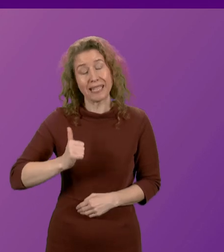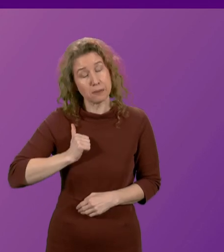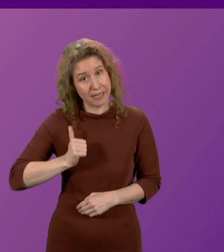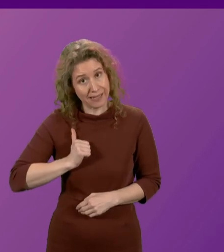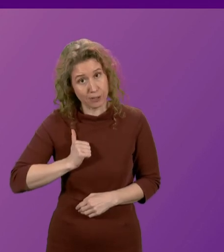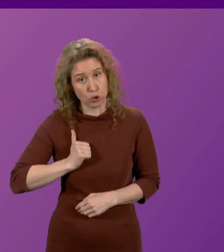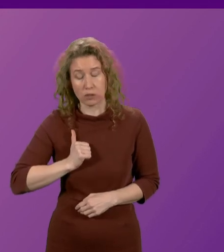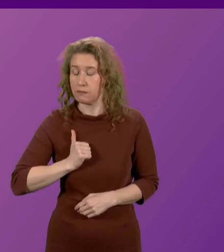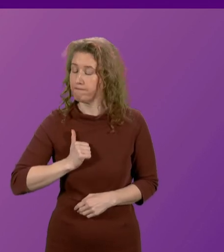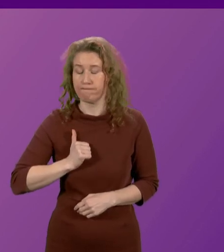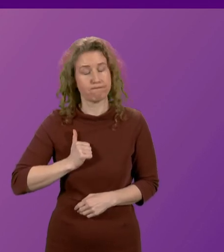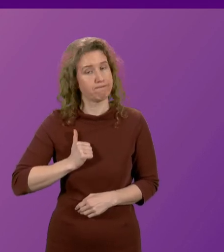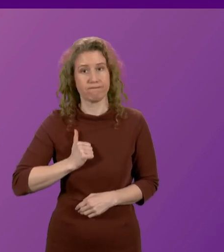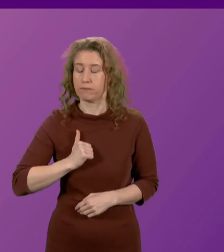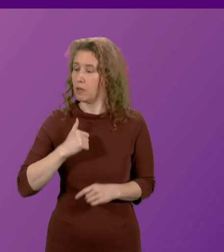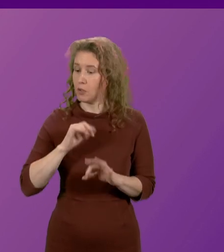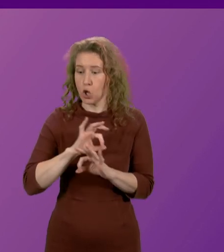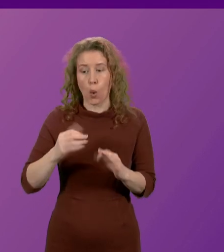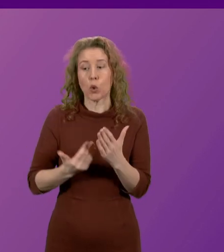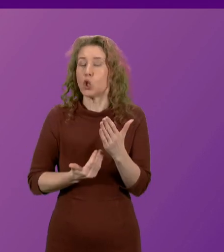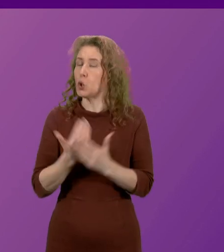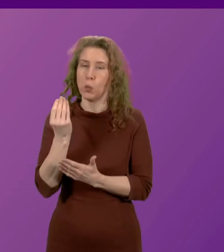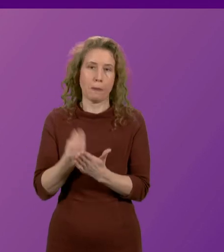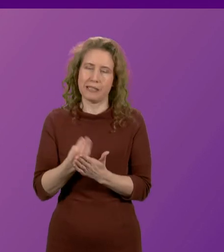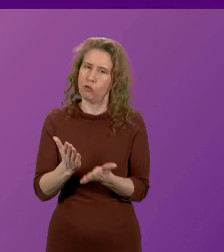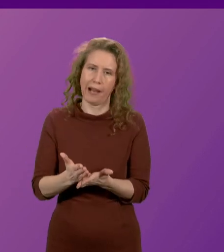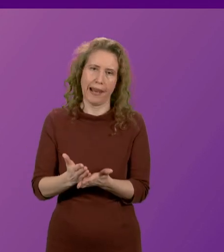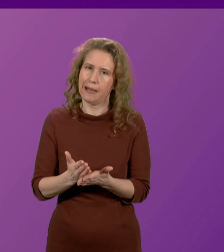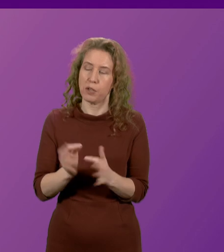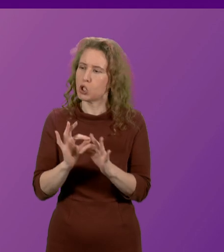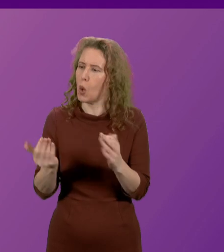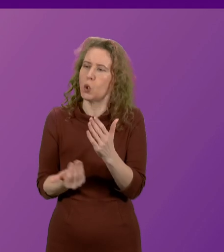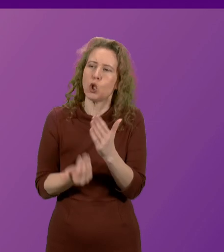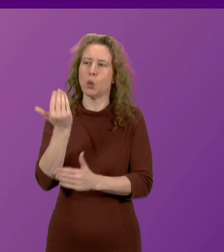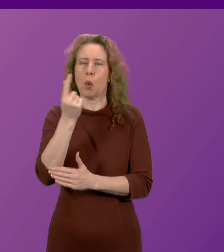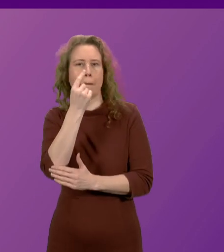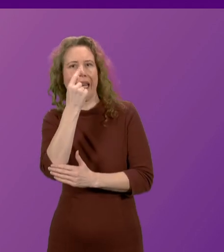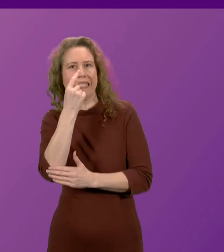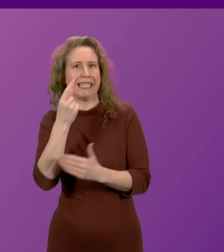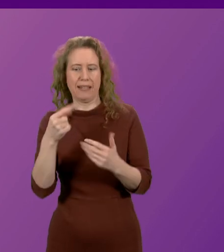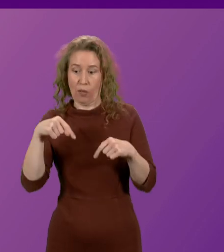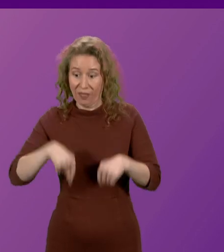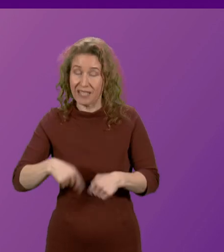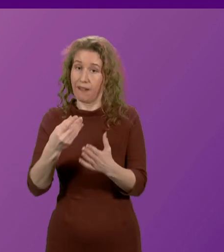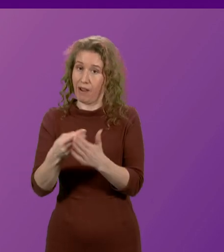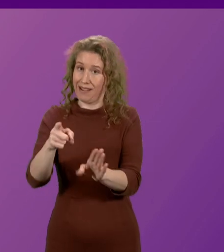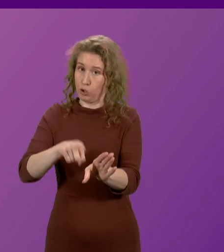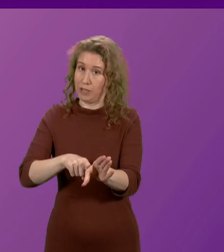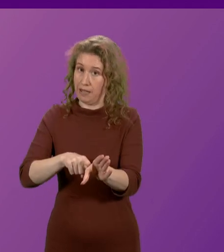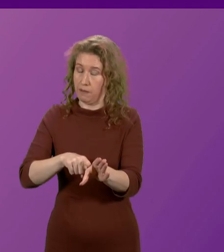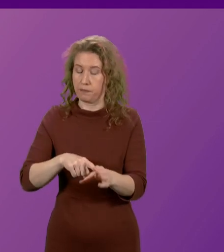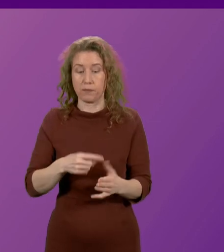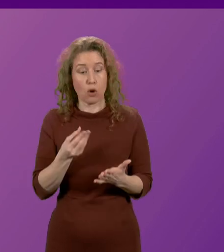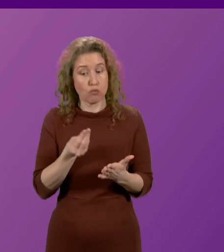is not that we have any new capacity that opens up in this financial year. The